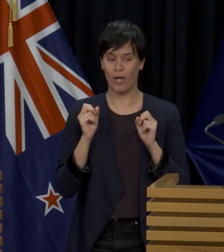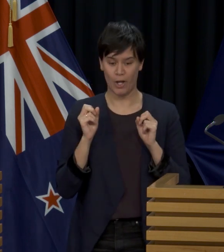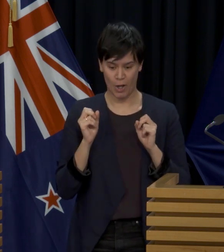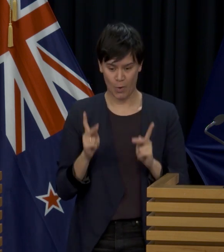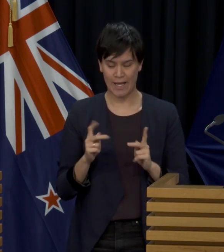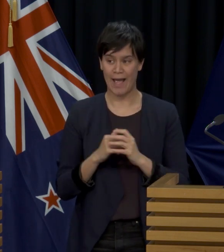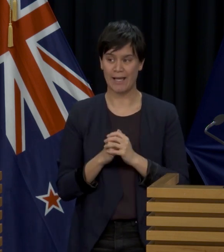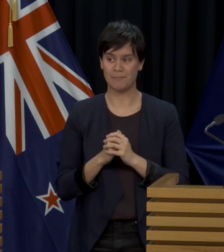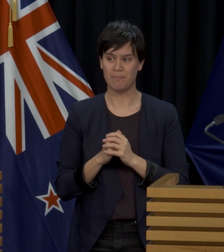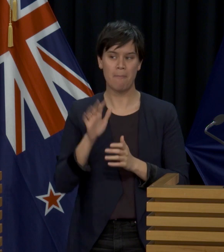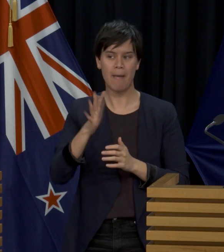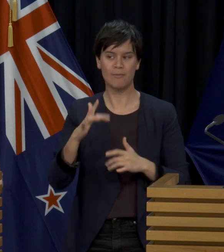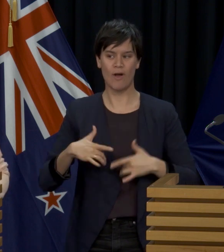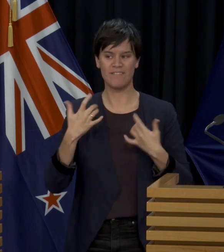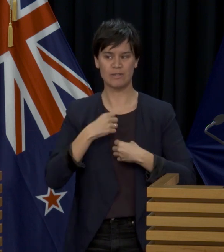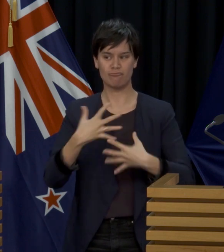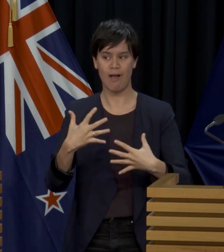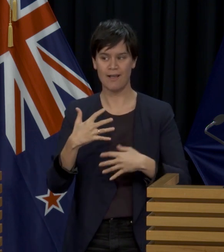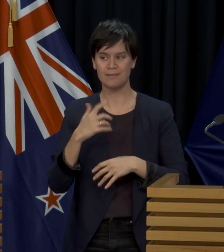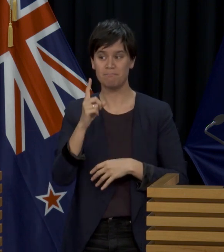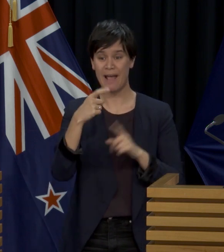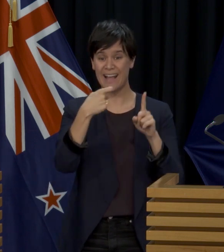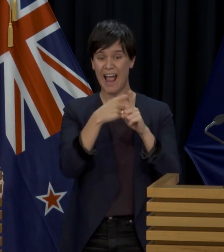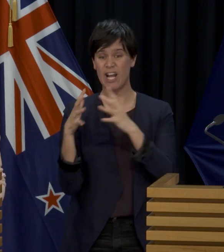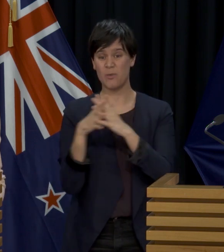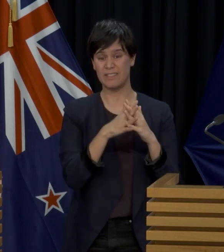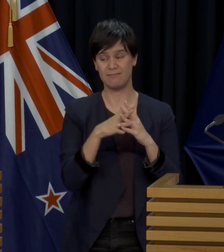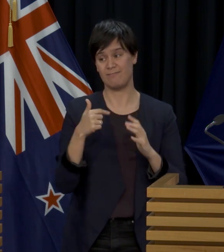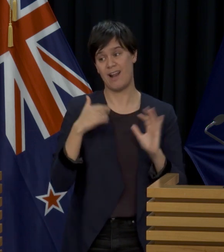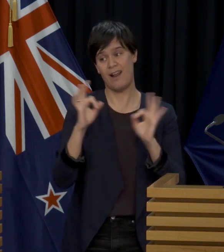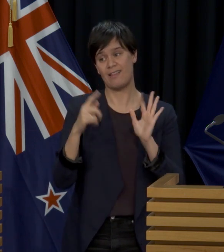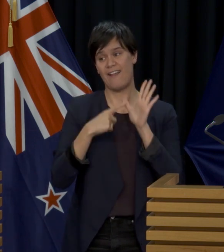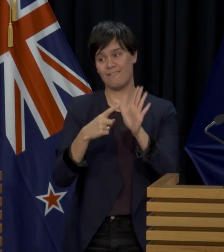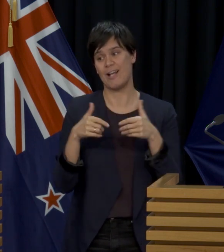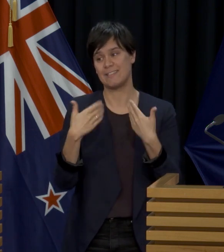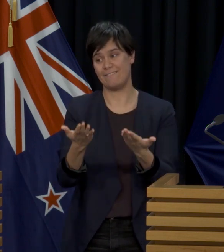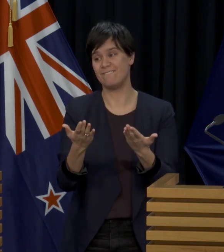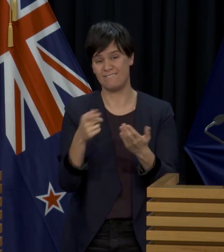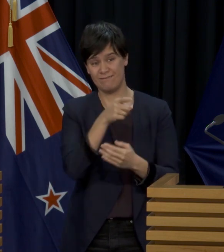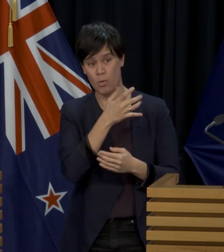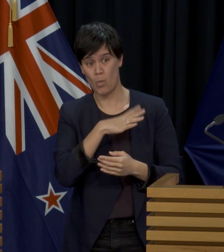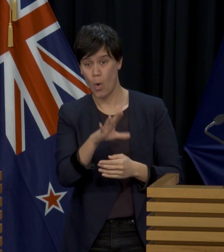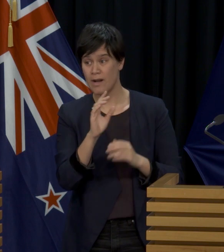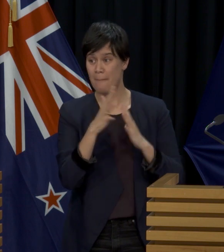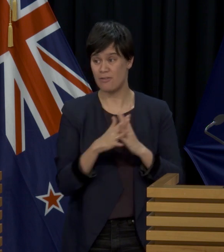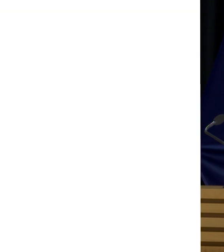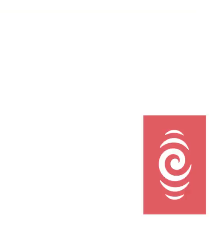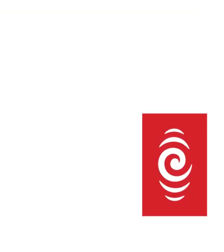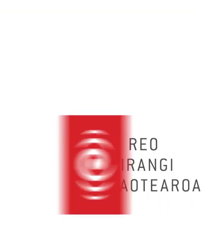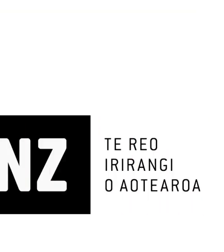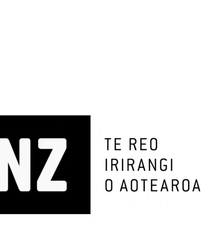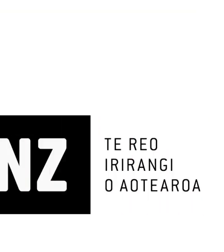It may not surprise you, I can't say I have any advice for Kanye West for running for the American presidency.